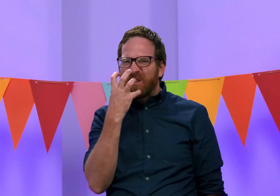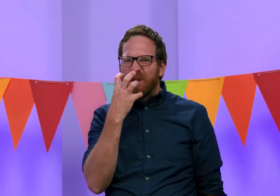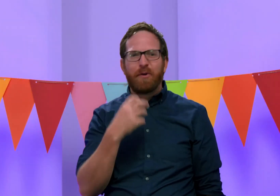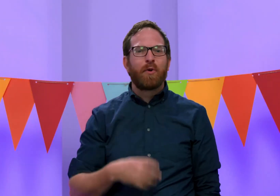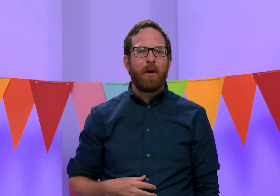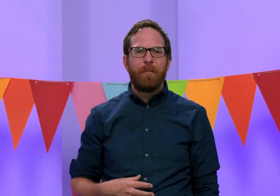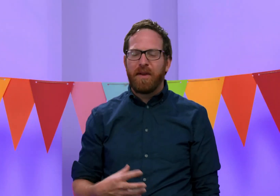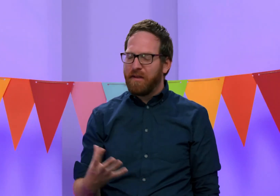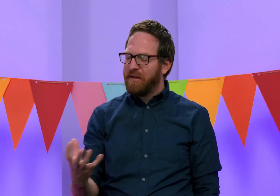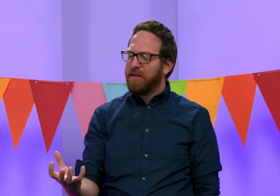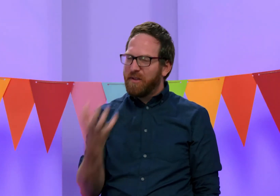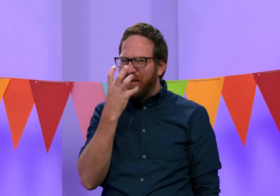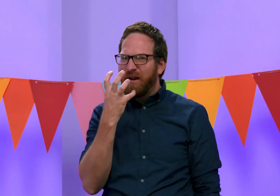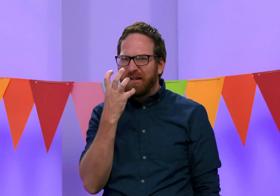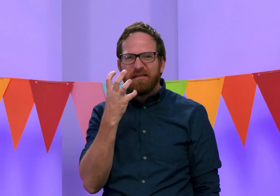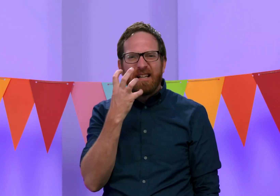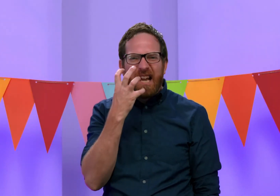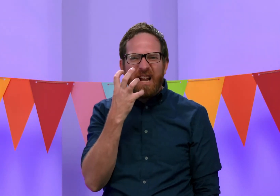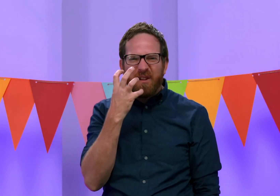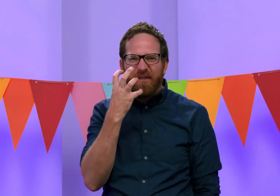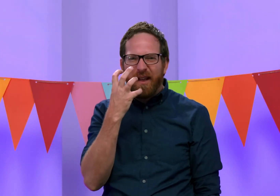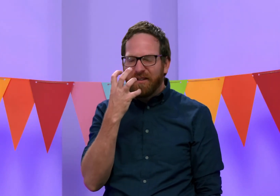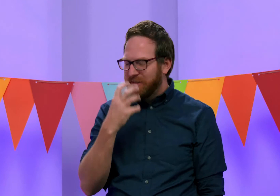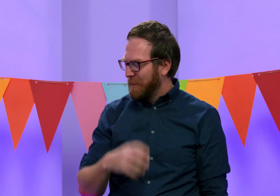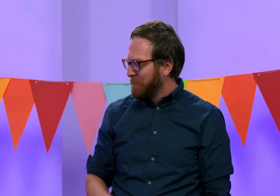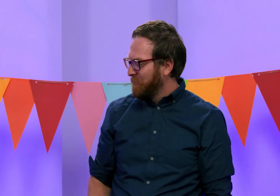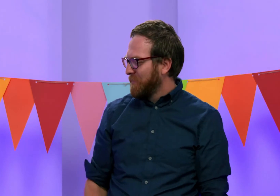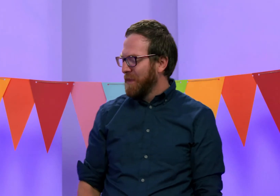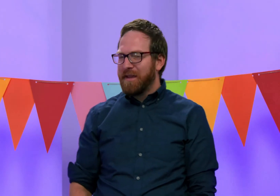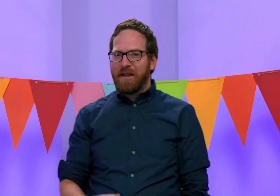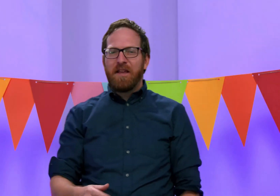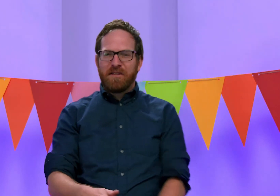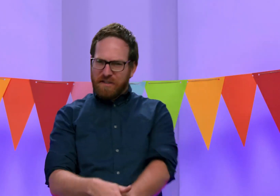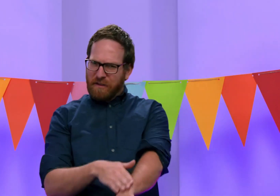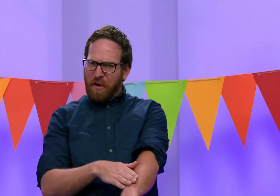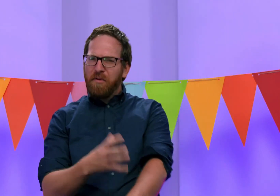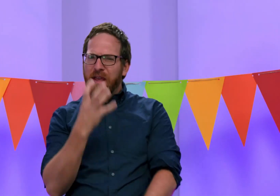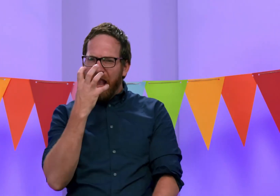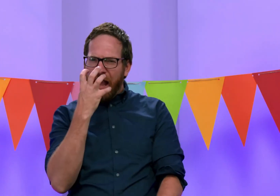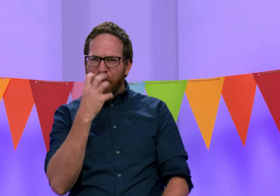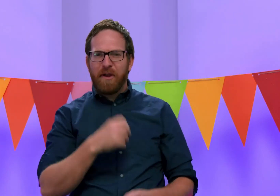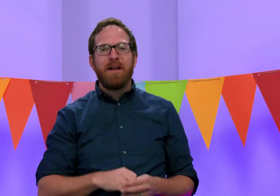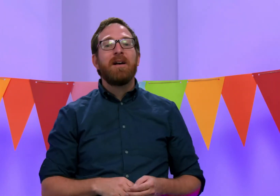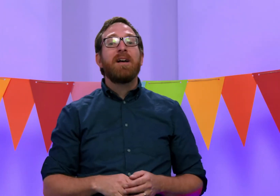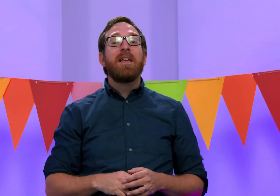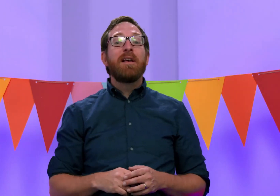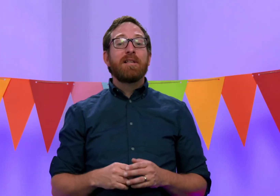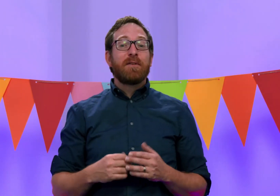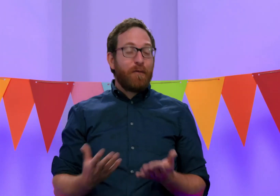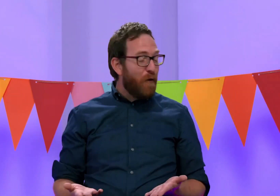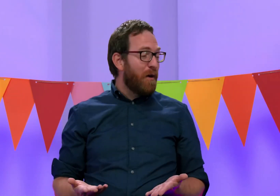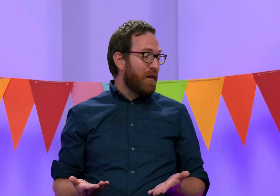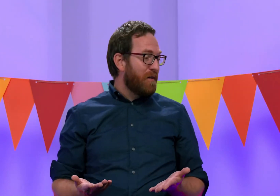Angry or grumpy. You have an angry face. He is slow to get angry. He is full.